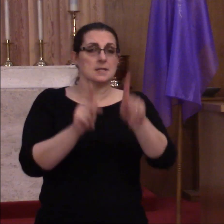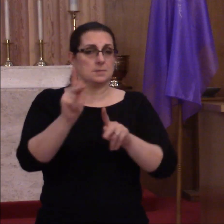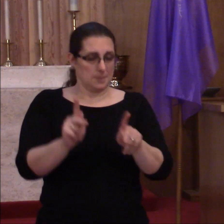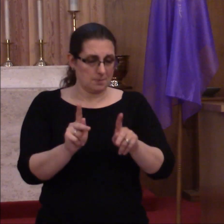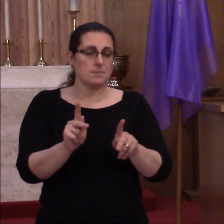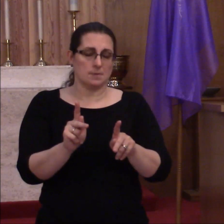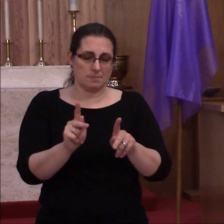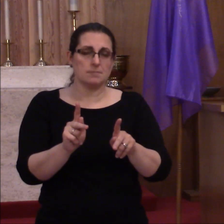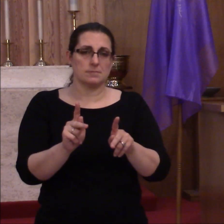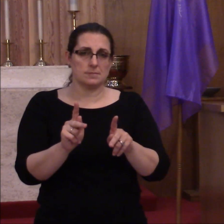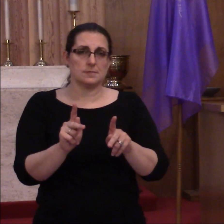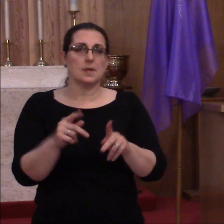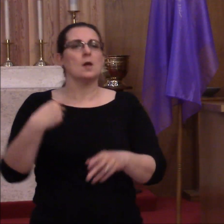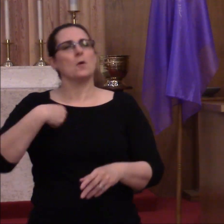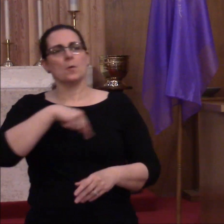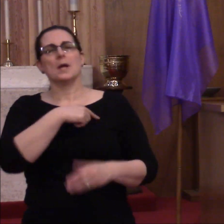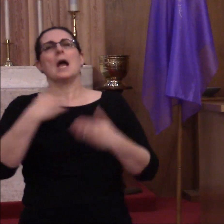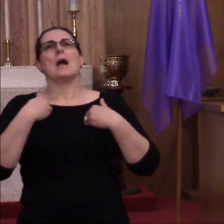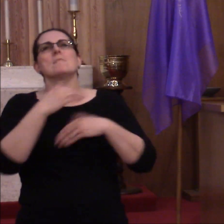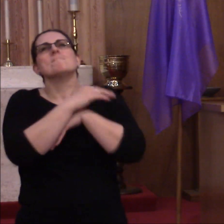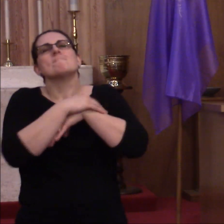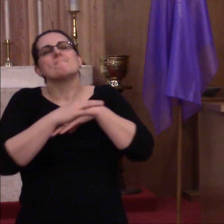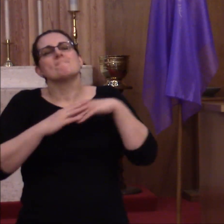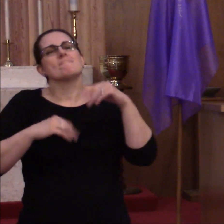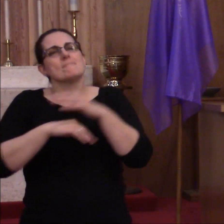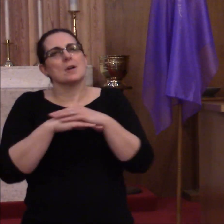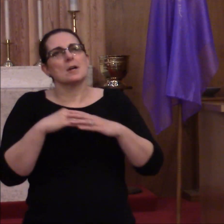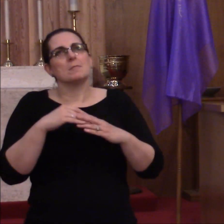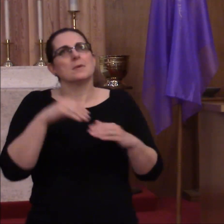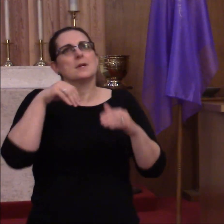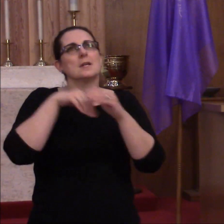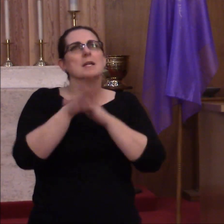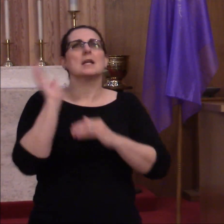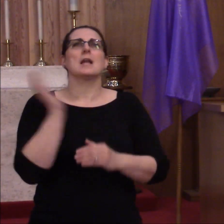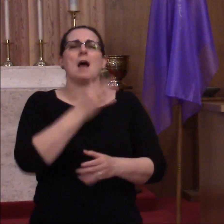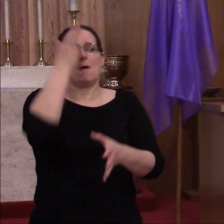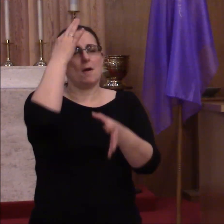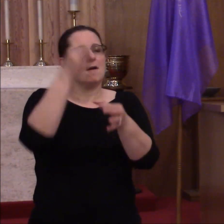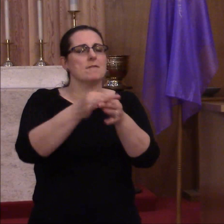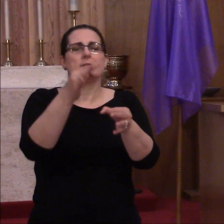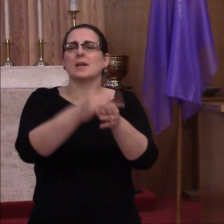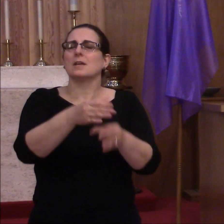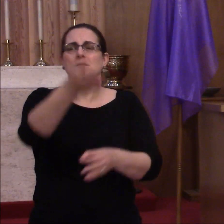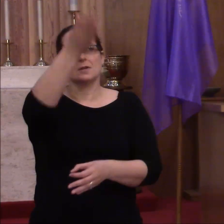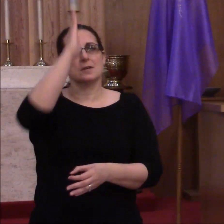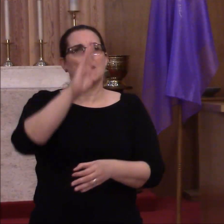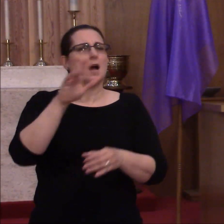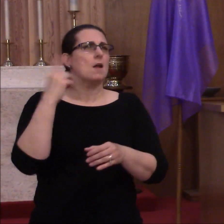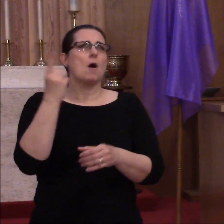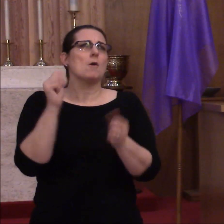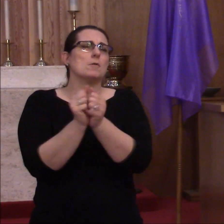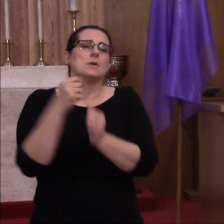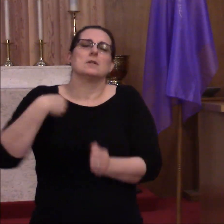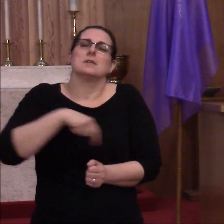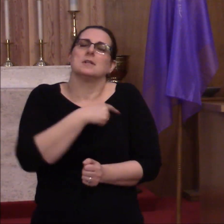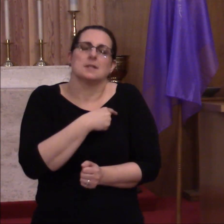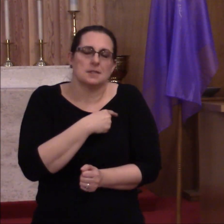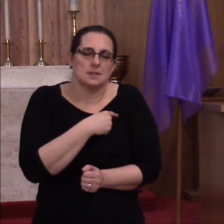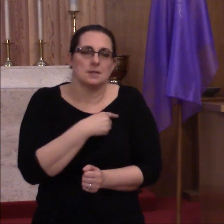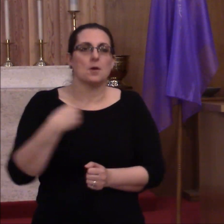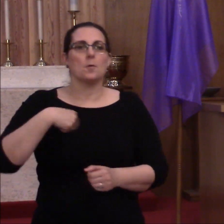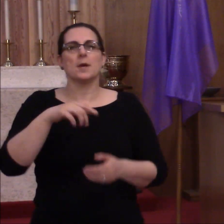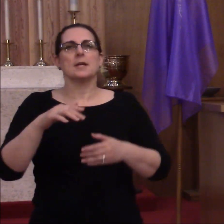rejoice that we are able to take comfort in a faithful God that is always present and victorious. We rejoice